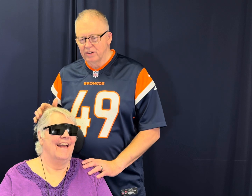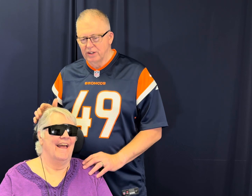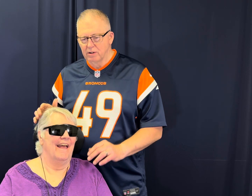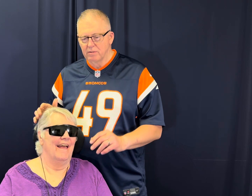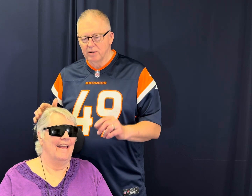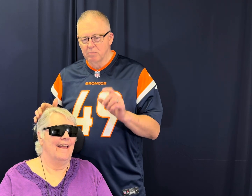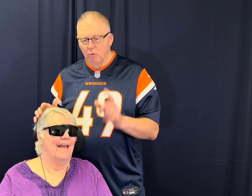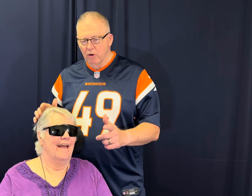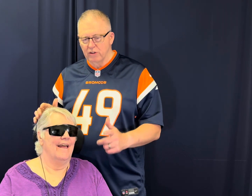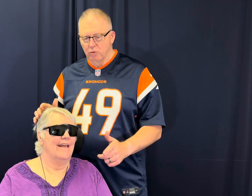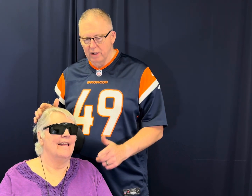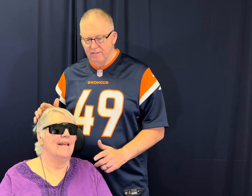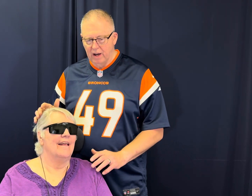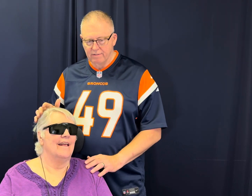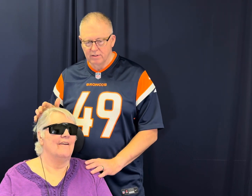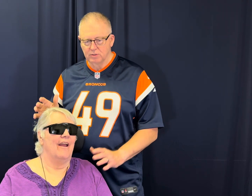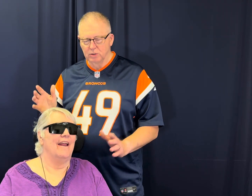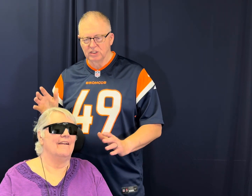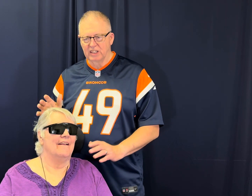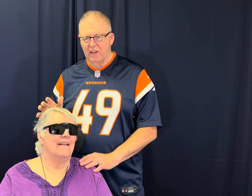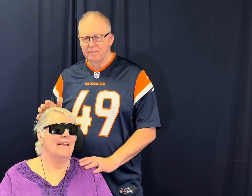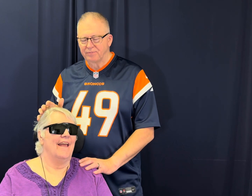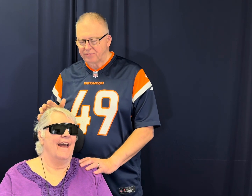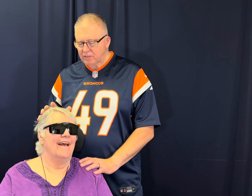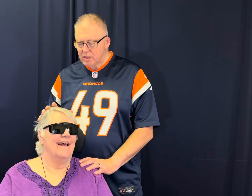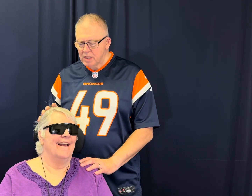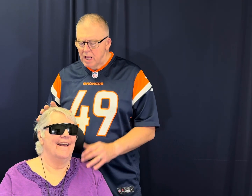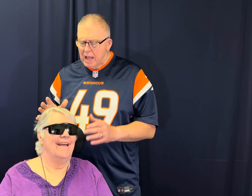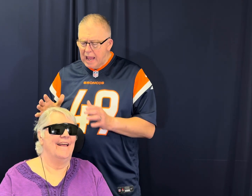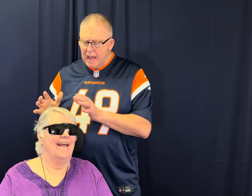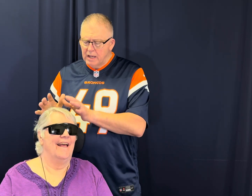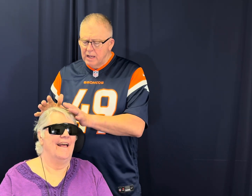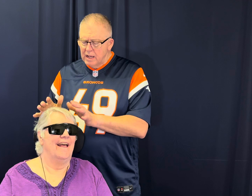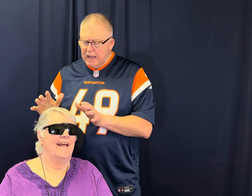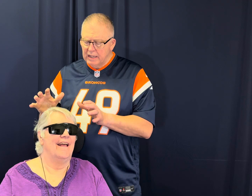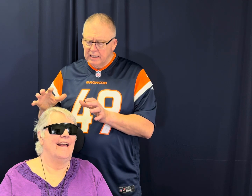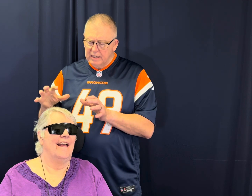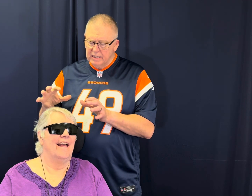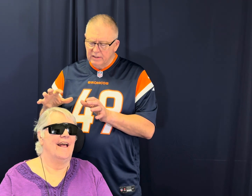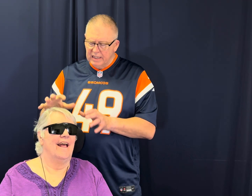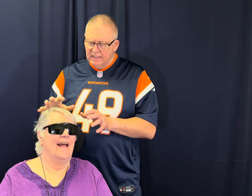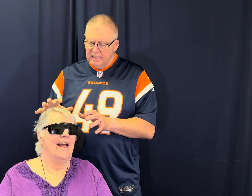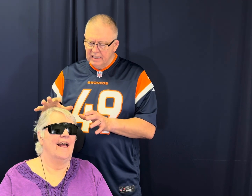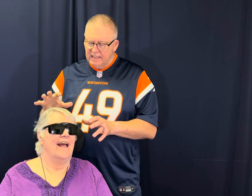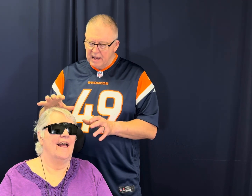more than 25. So we'll just say that. Yeah. And, you know, in that